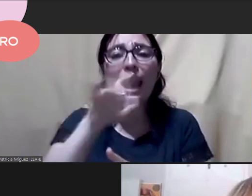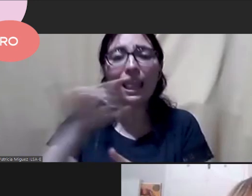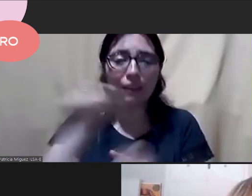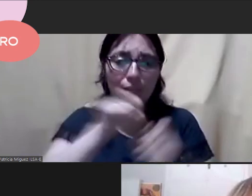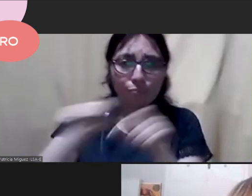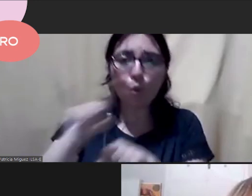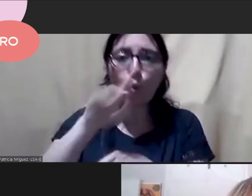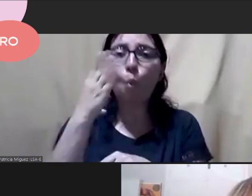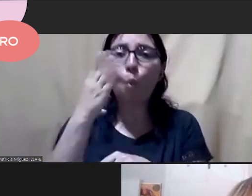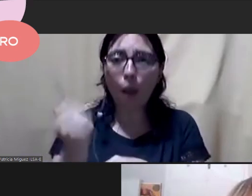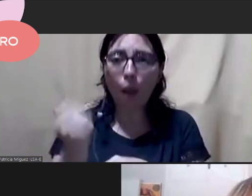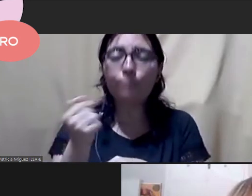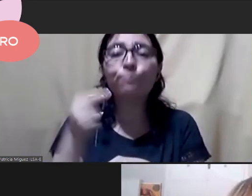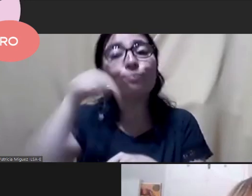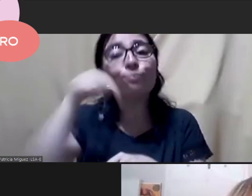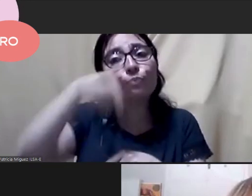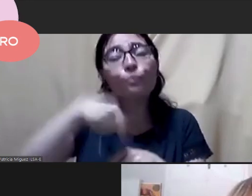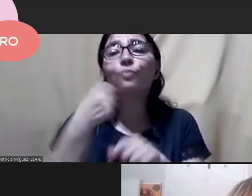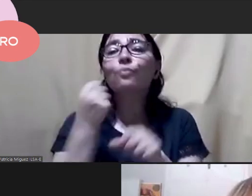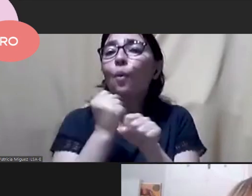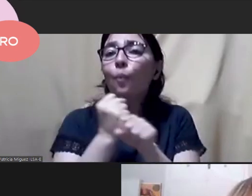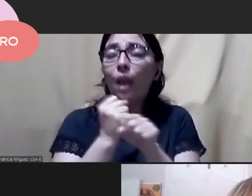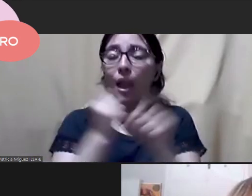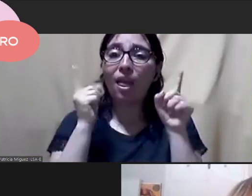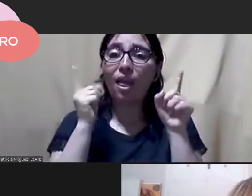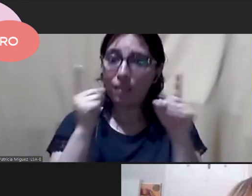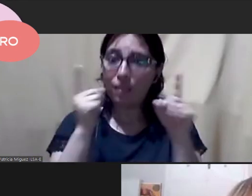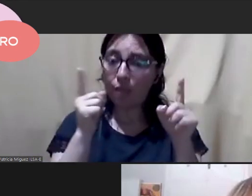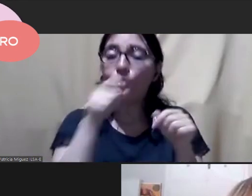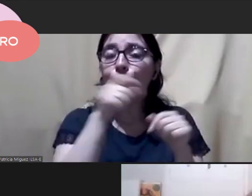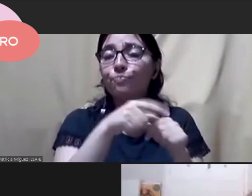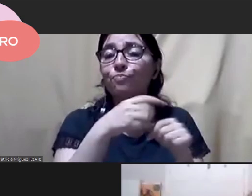the Institute of Gender Research Studies.